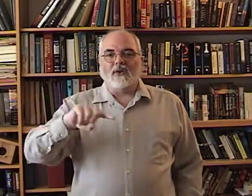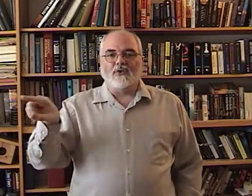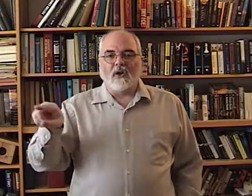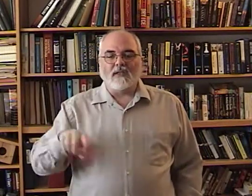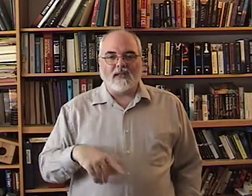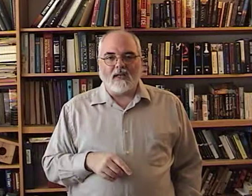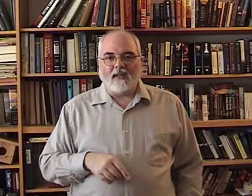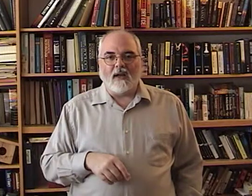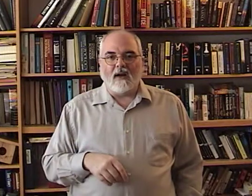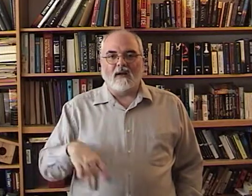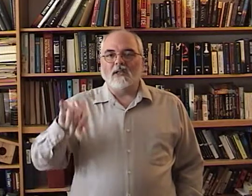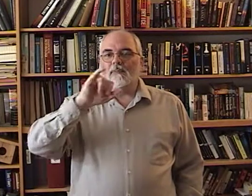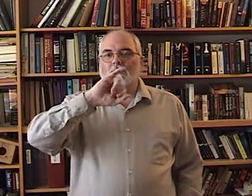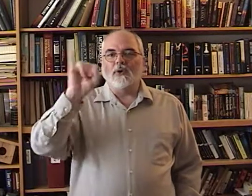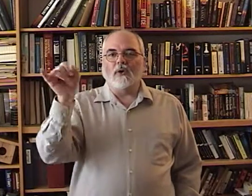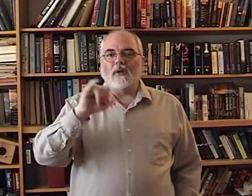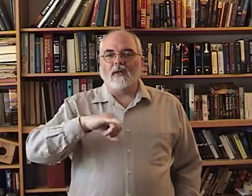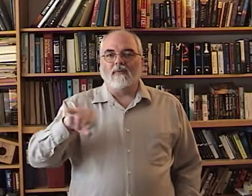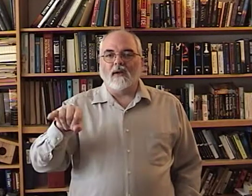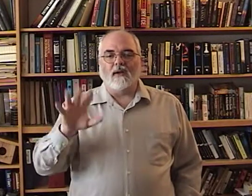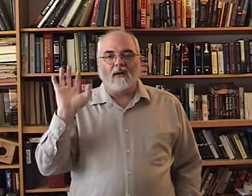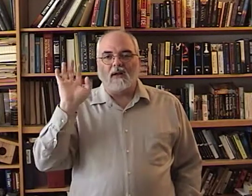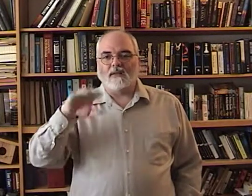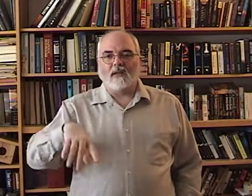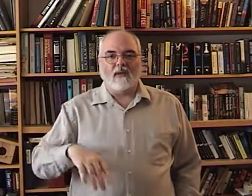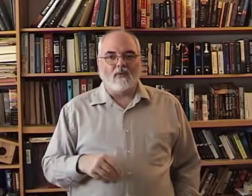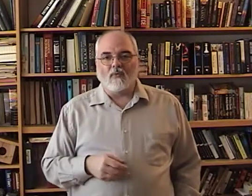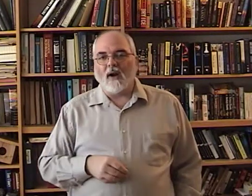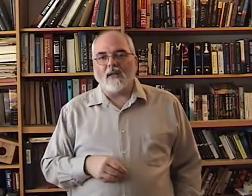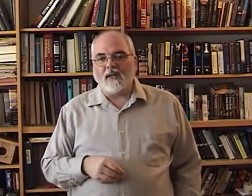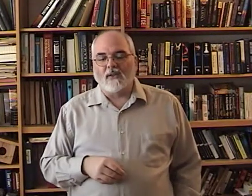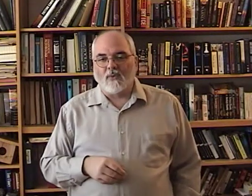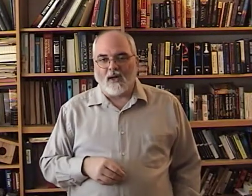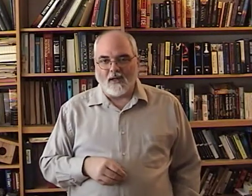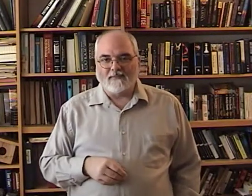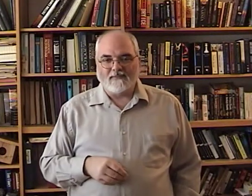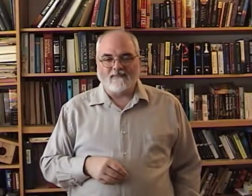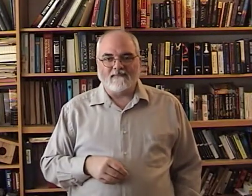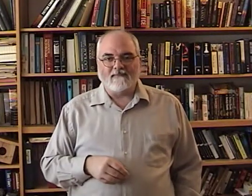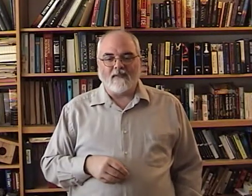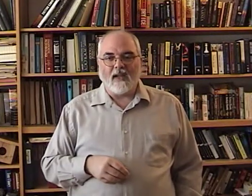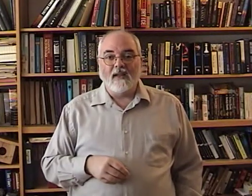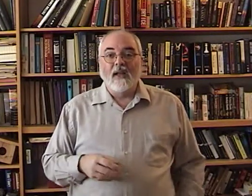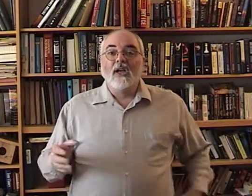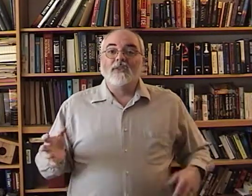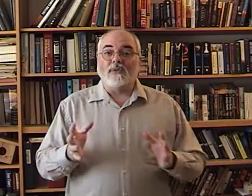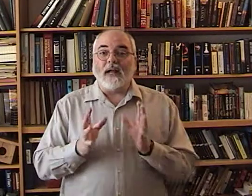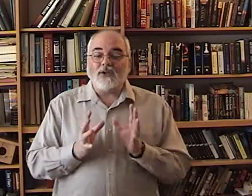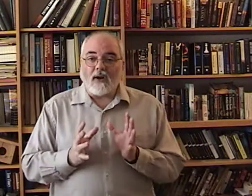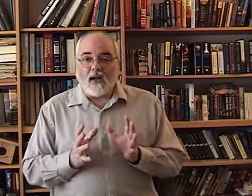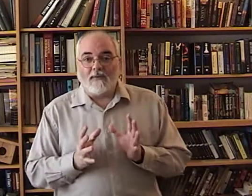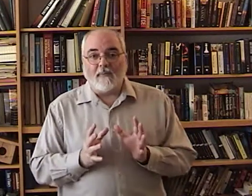just draw a Z in the air. Some people do it with a little finger. It's right either way. Okay? So, that's your alphabet.